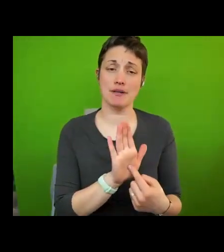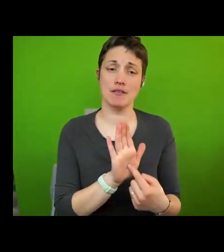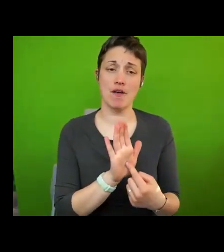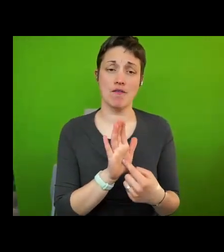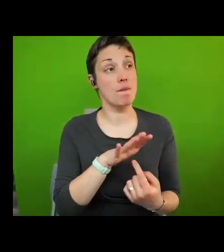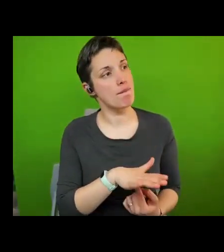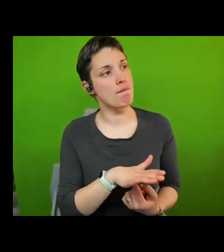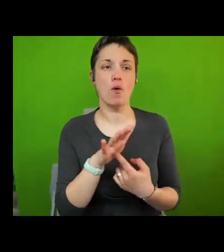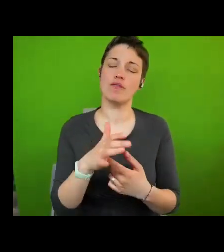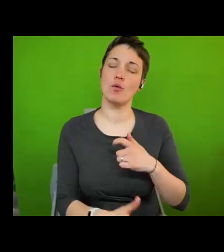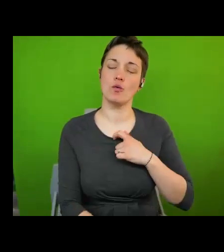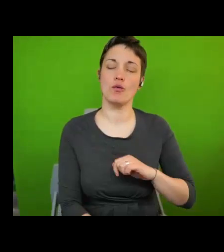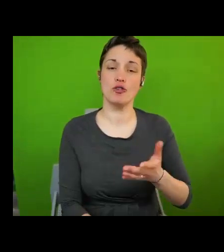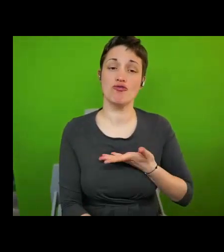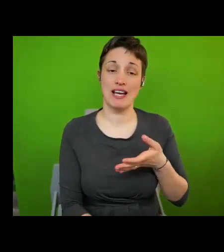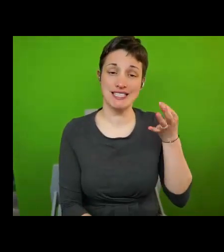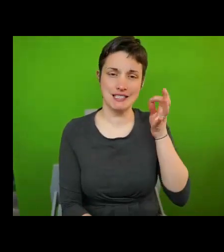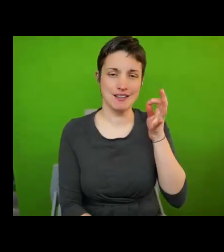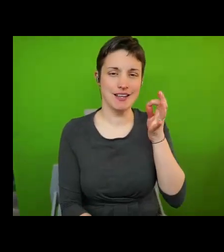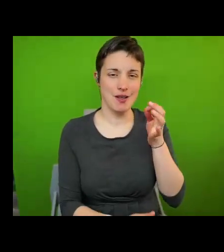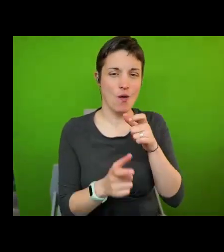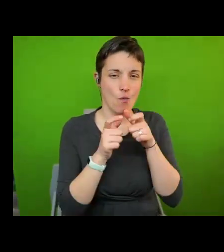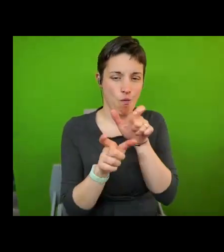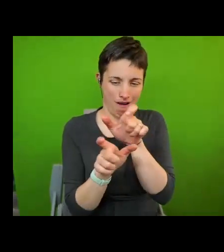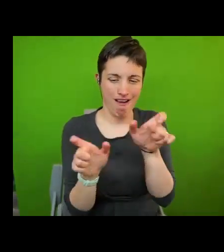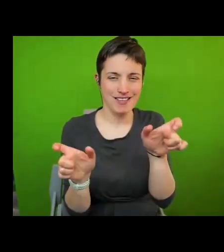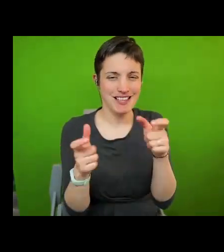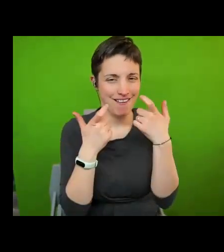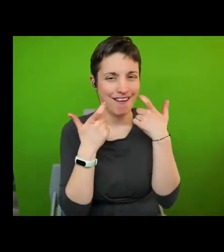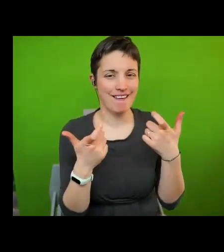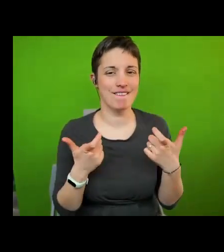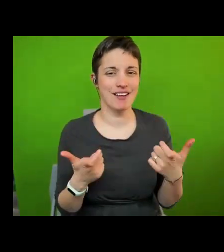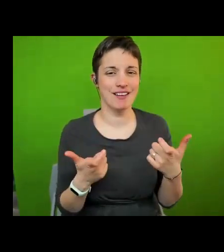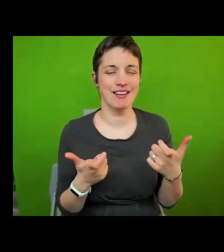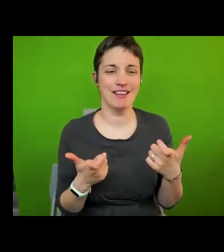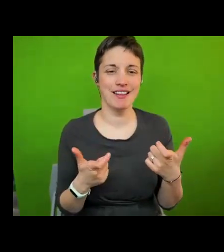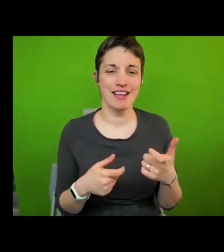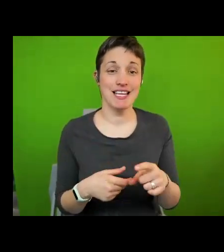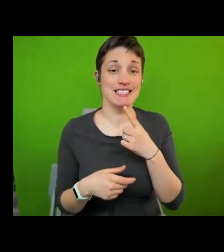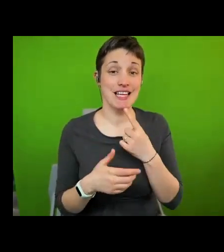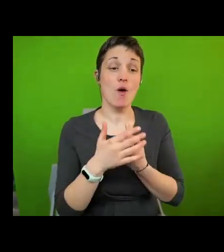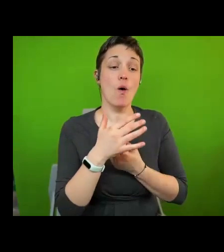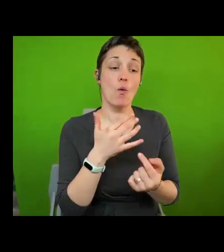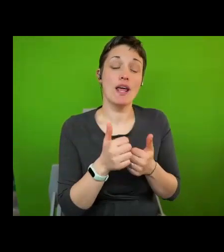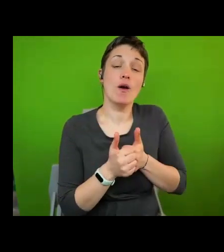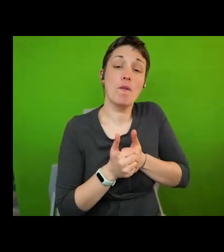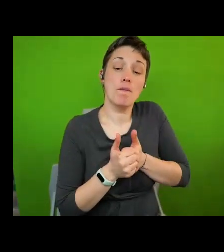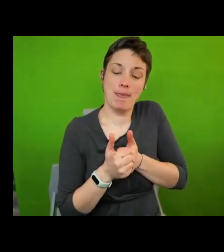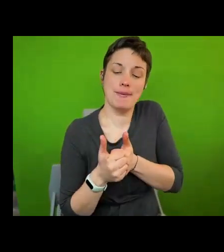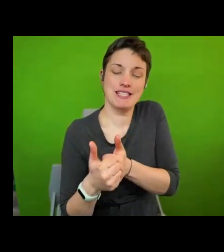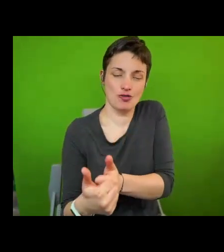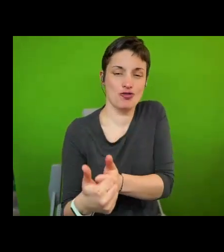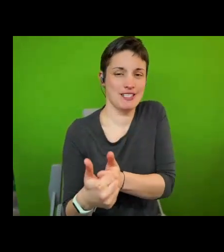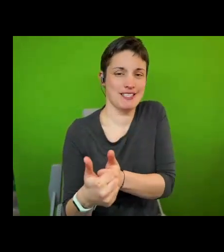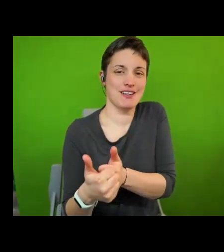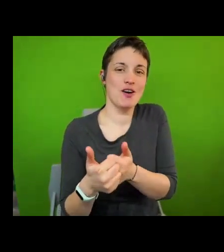cities is very carefully worded by saying that human rights cities are only complementary to the state and not